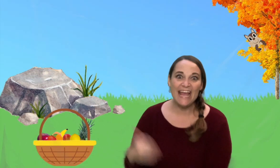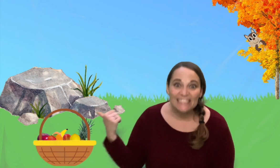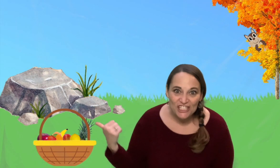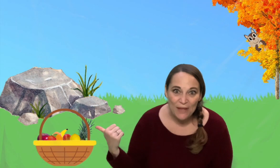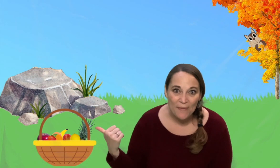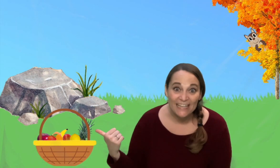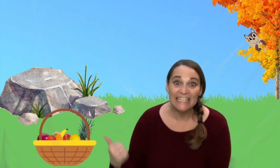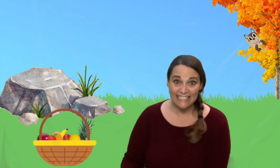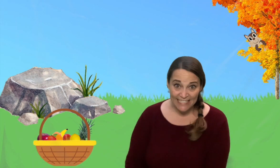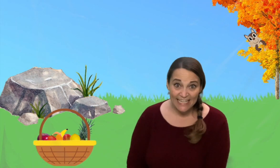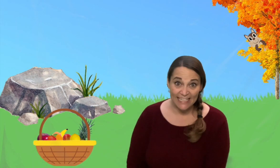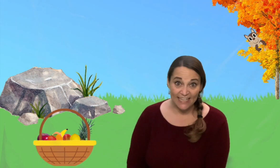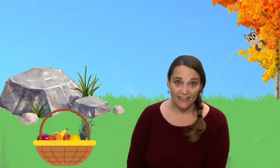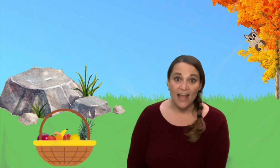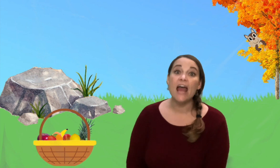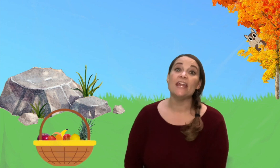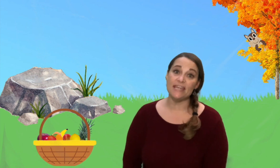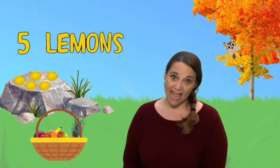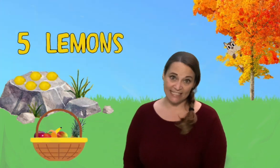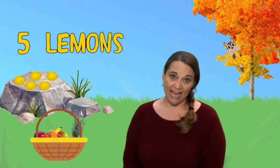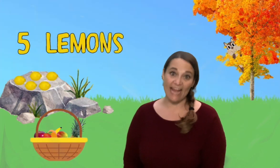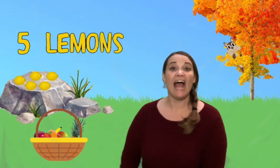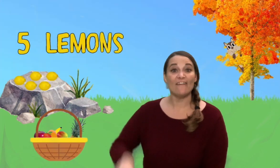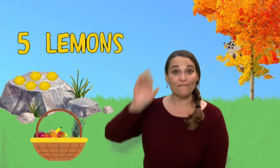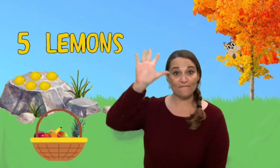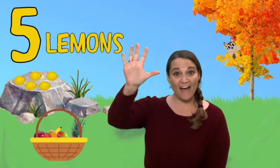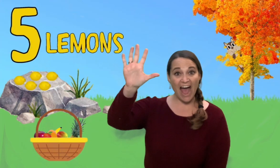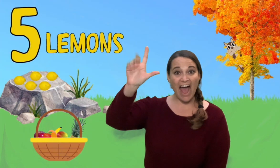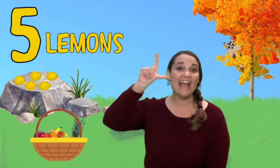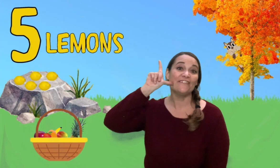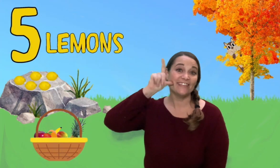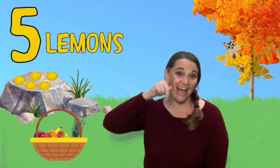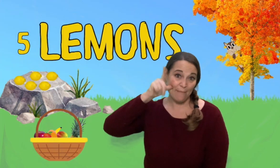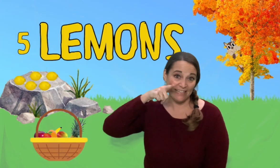chipmunk is sneaky. Next, I got five lemons.